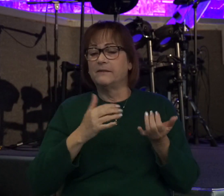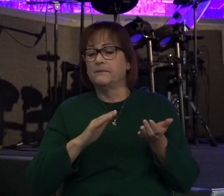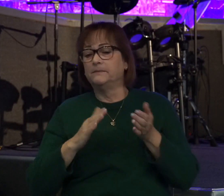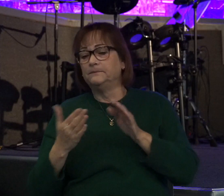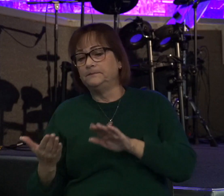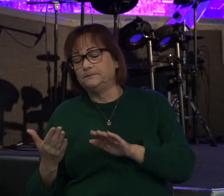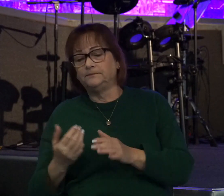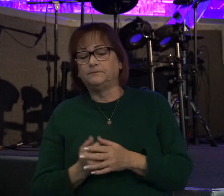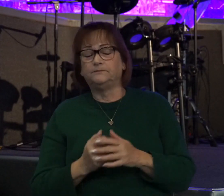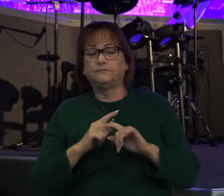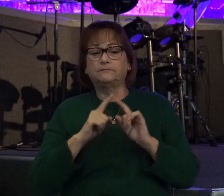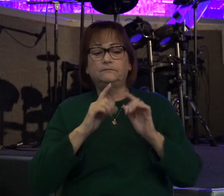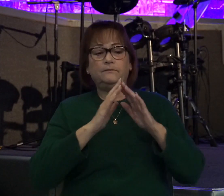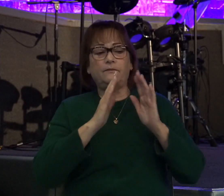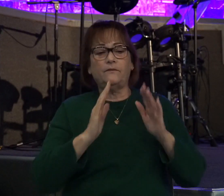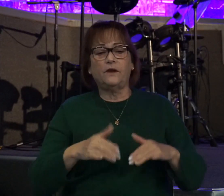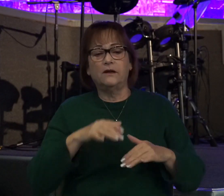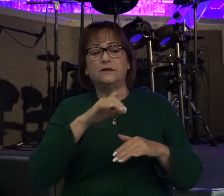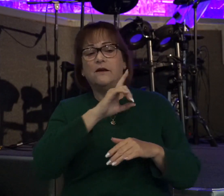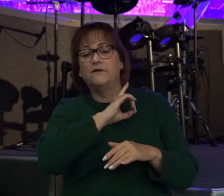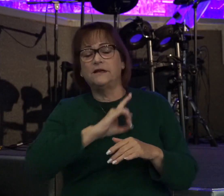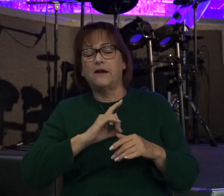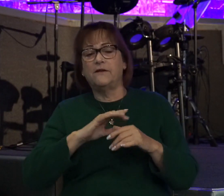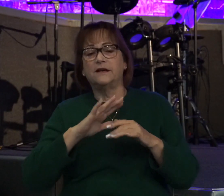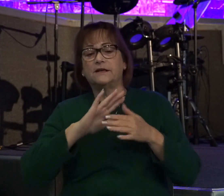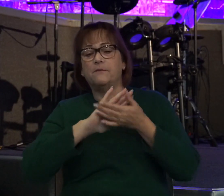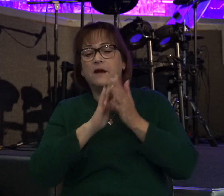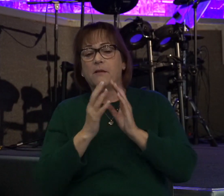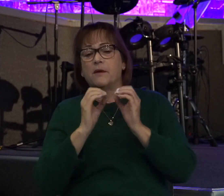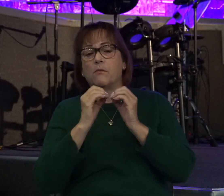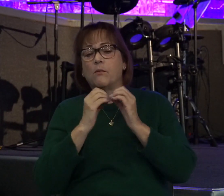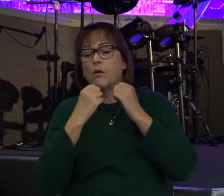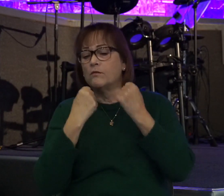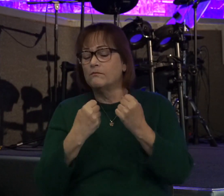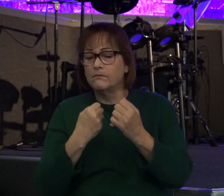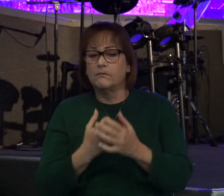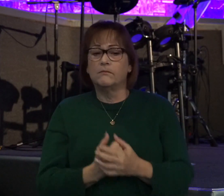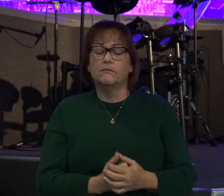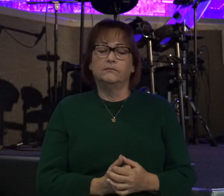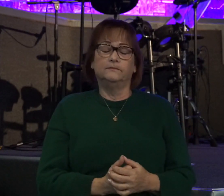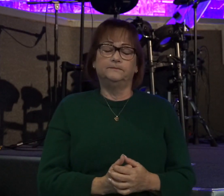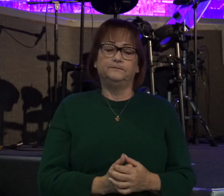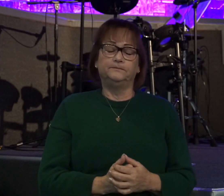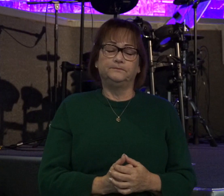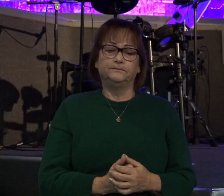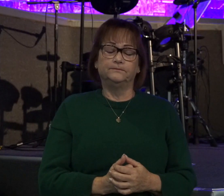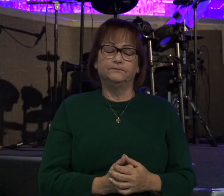But the house of David's growing stronger and stronger. Now these two captains figured